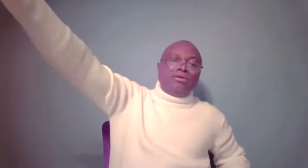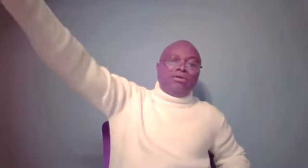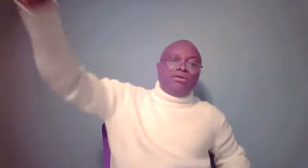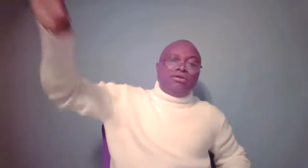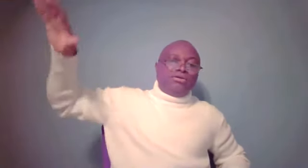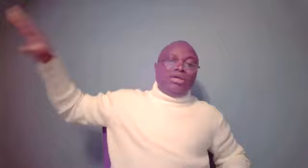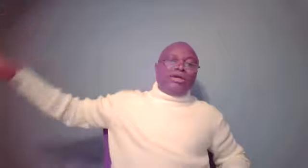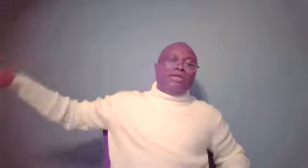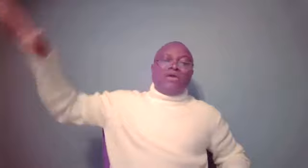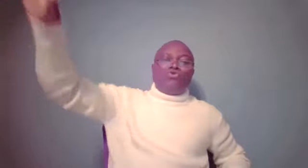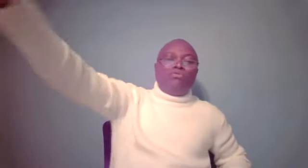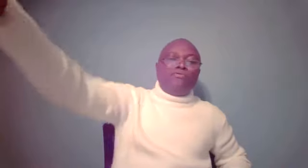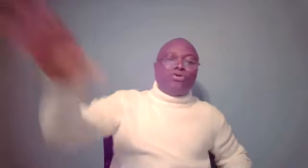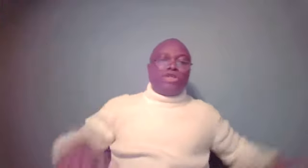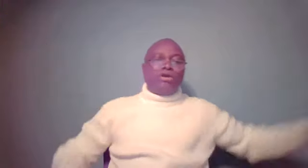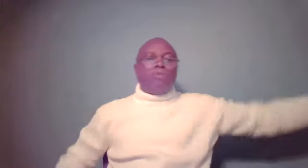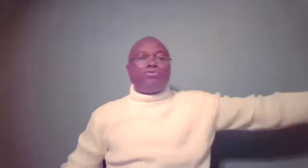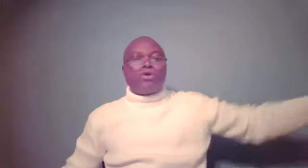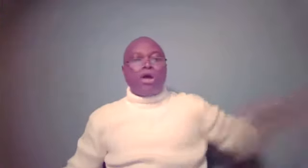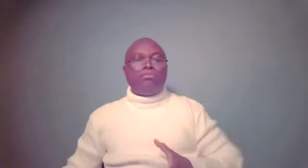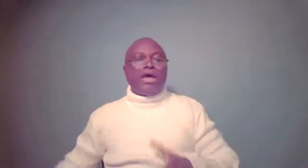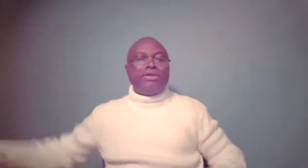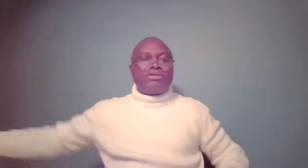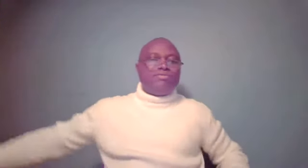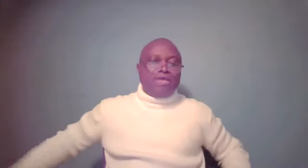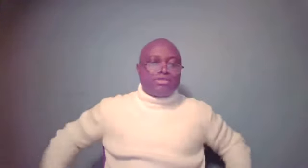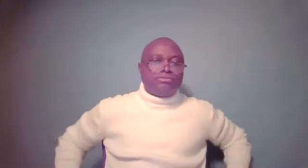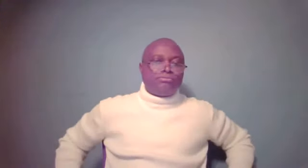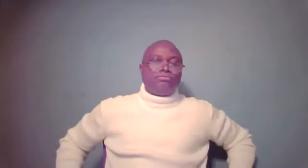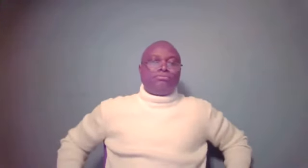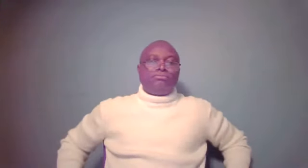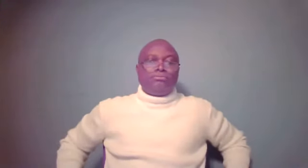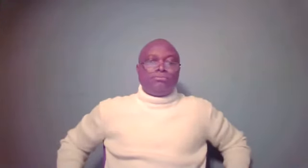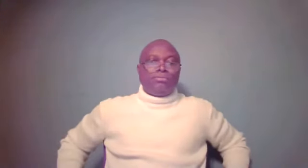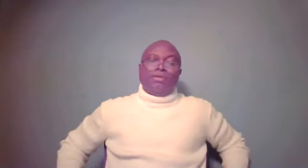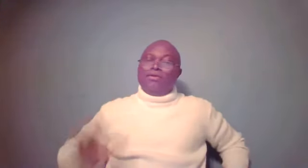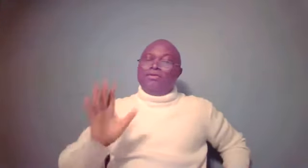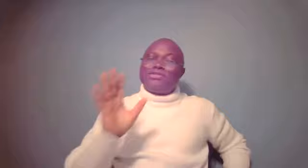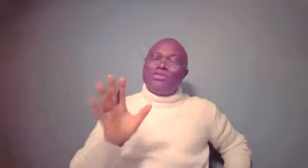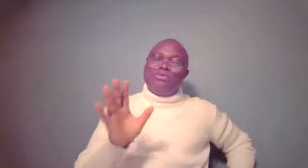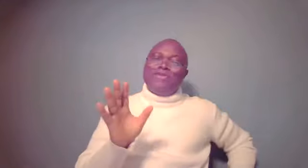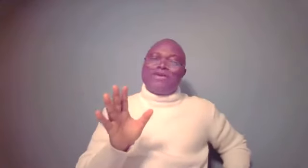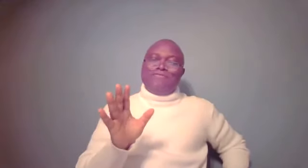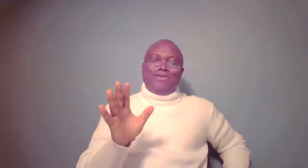he created room for Jacob to come and receive the blessing. Listen to me very carefully.